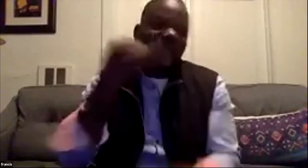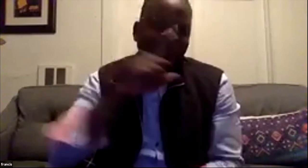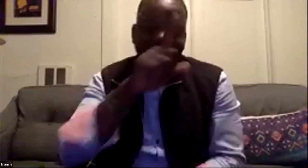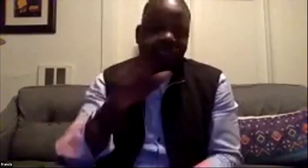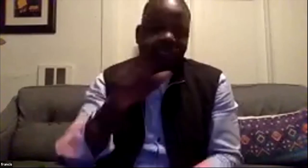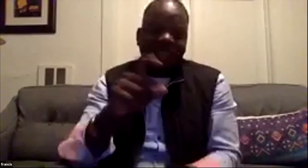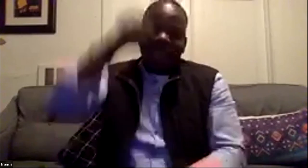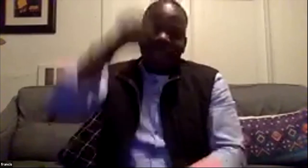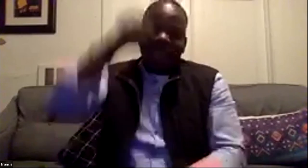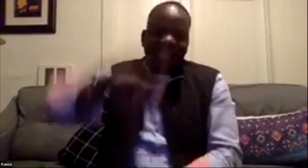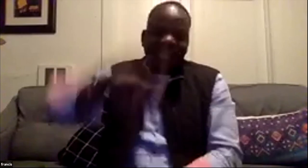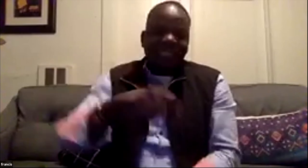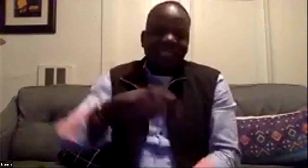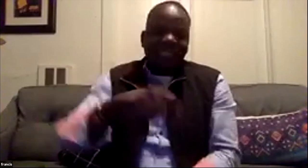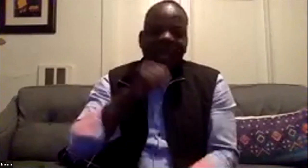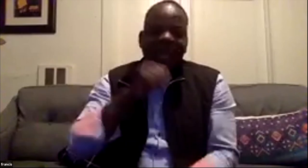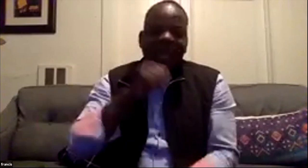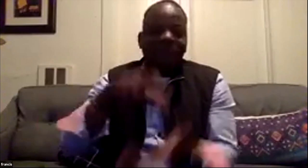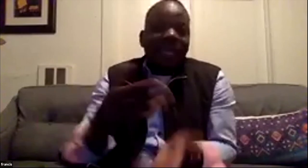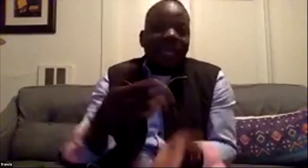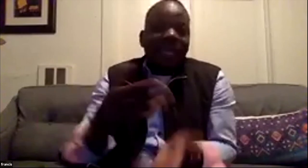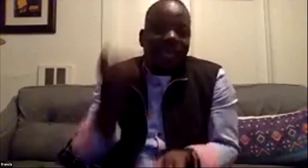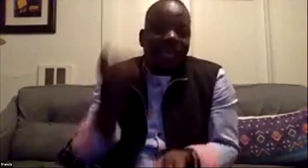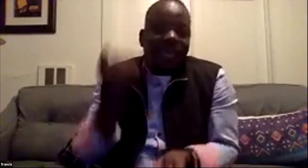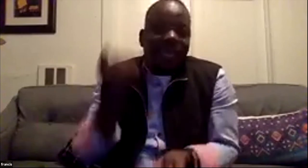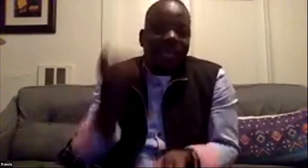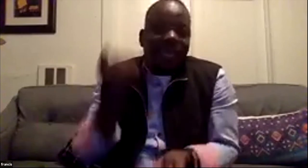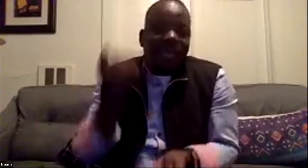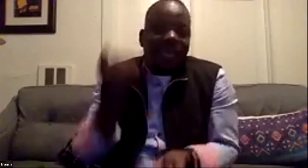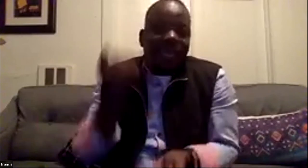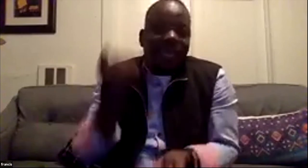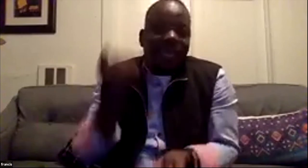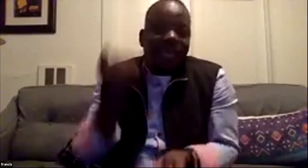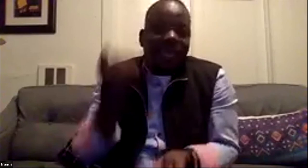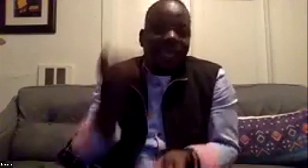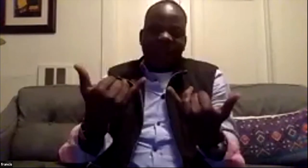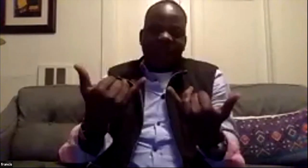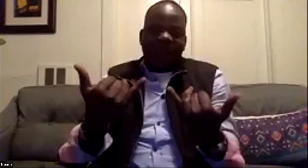the strategic plan and those are all things that we do need to pay attention to